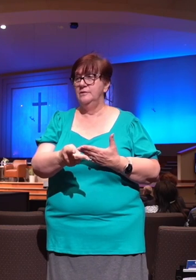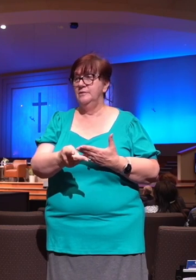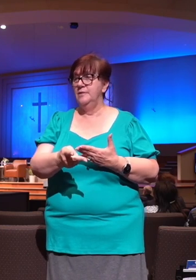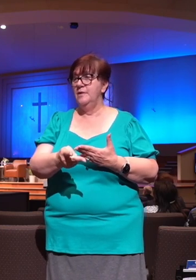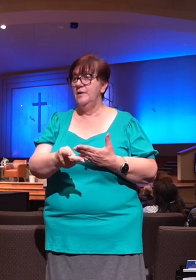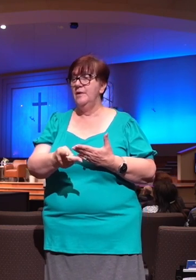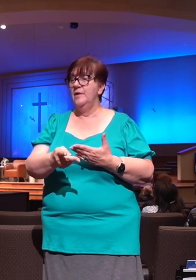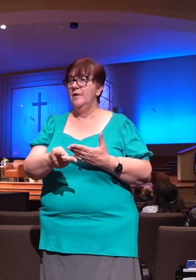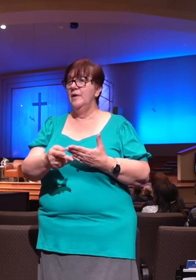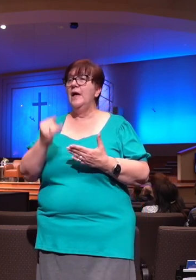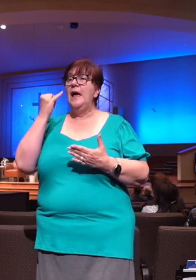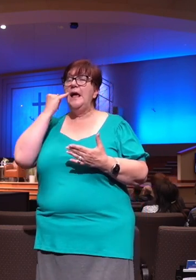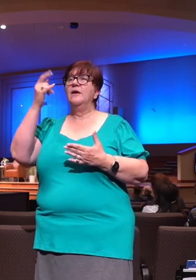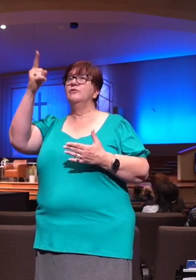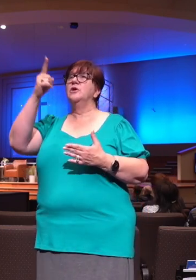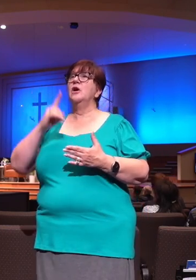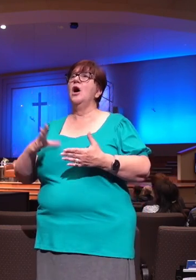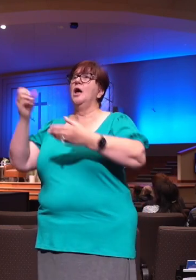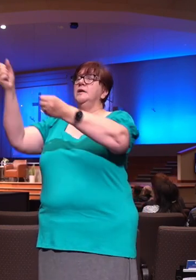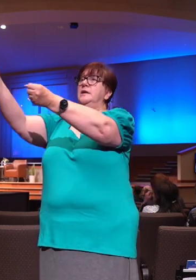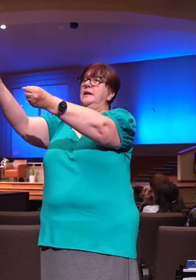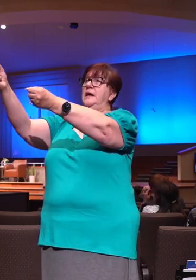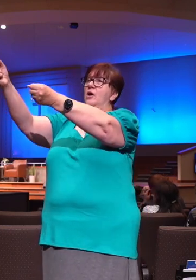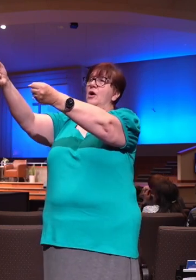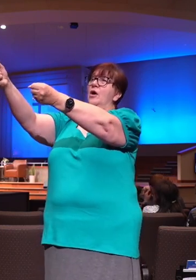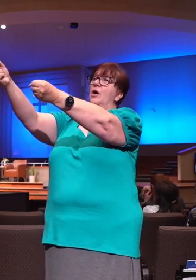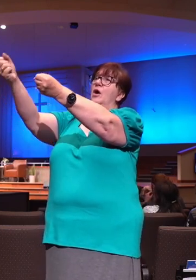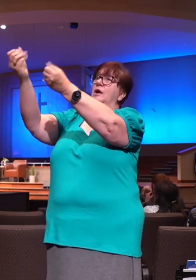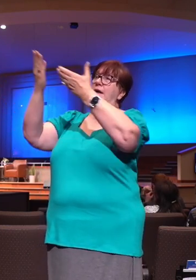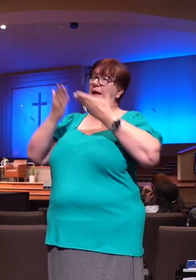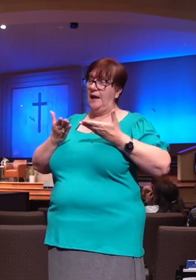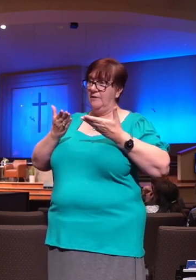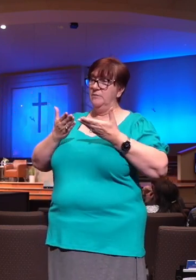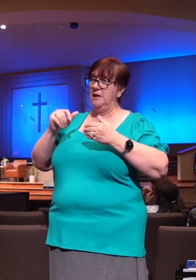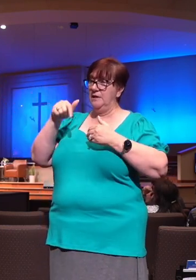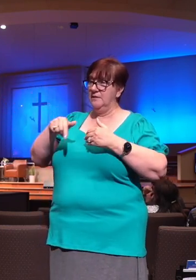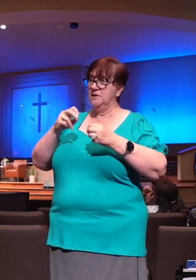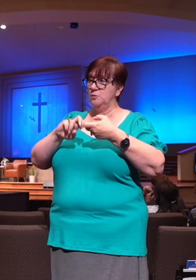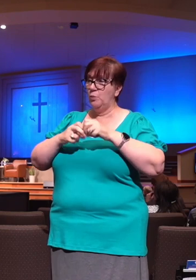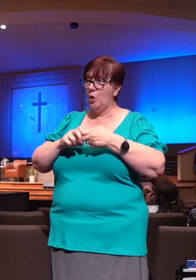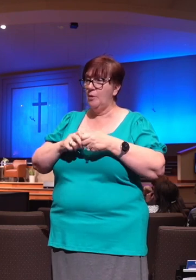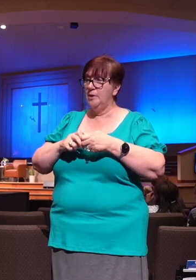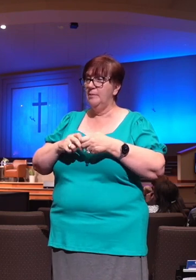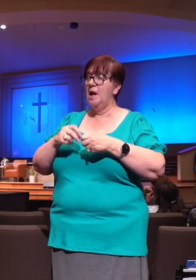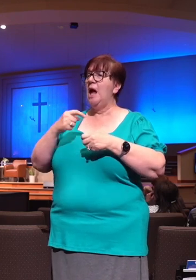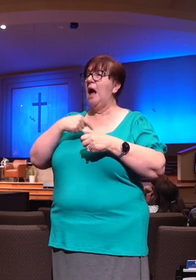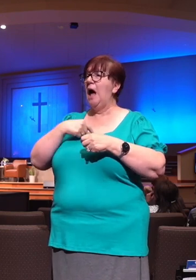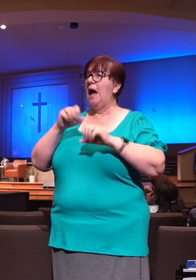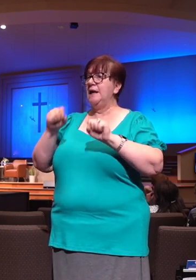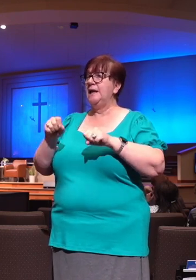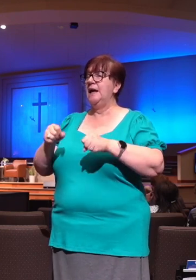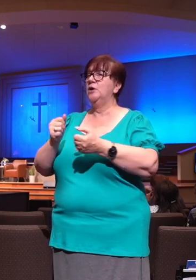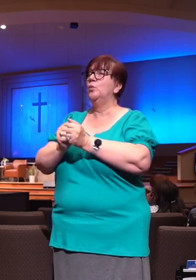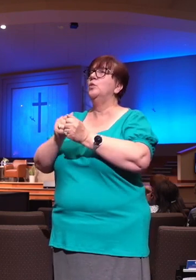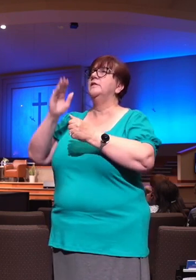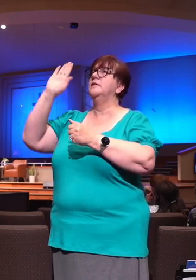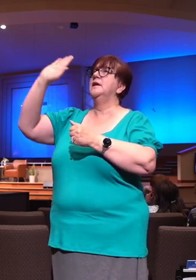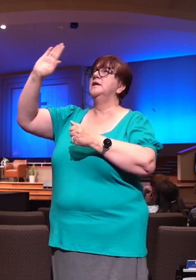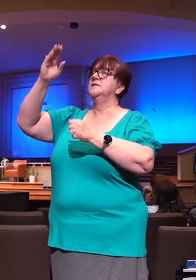brought me to this moment, I can get, with God's help, through this moment. And then God is always victorious. We're going to come back to this, but